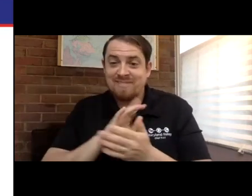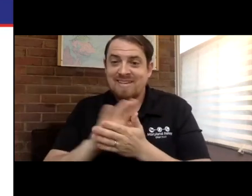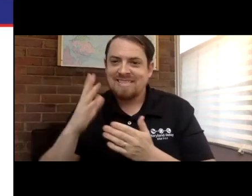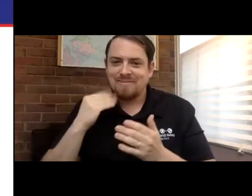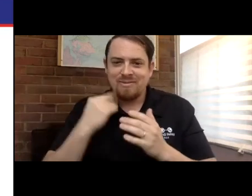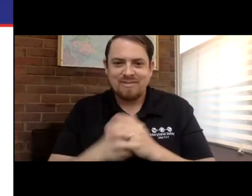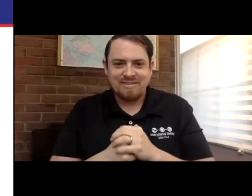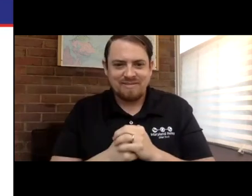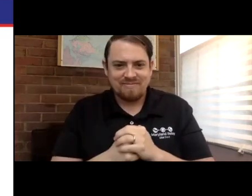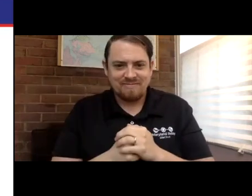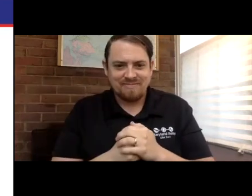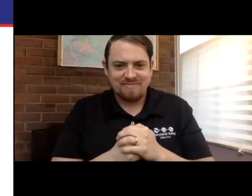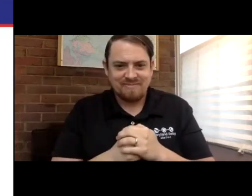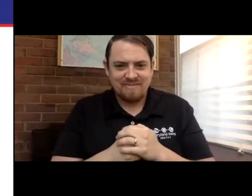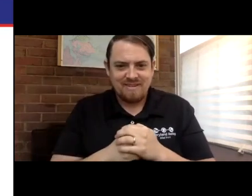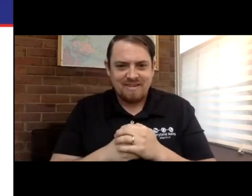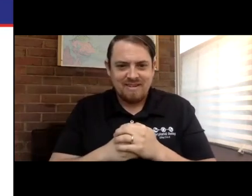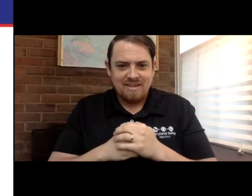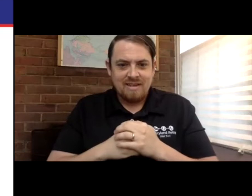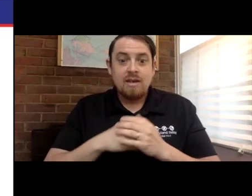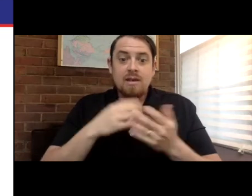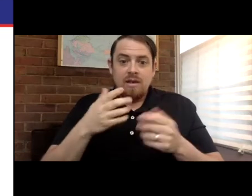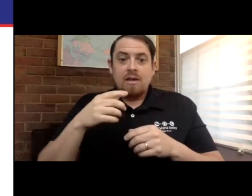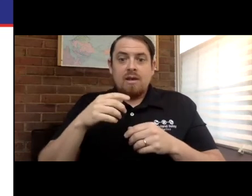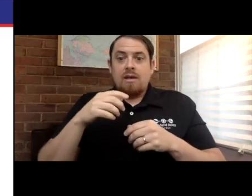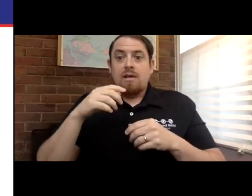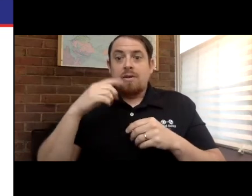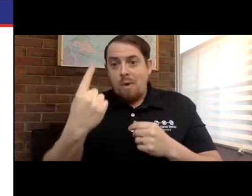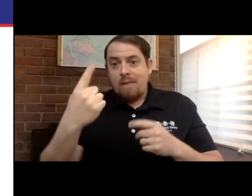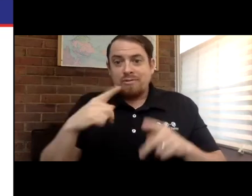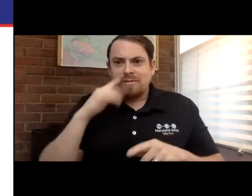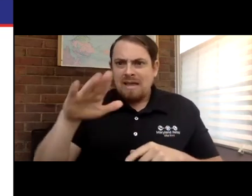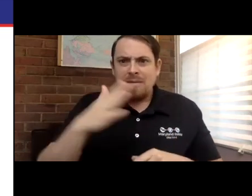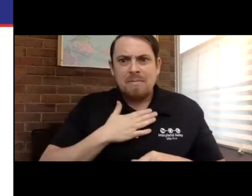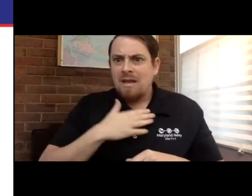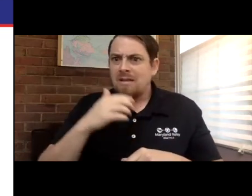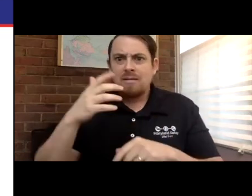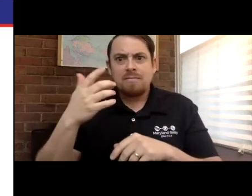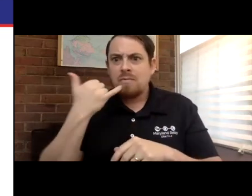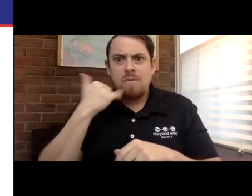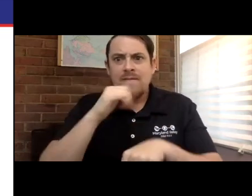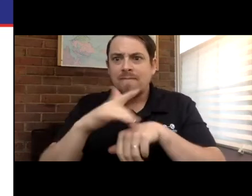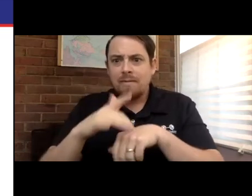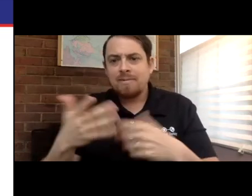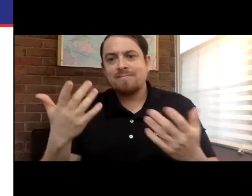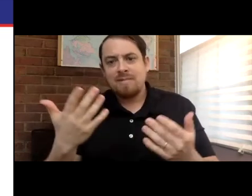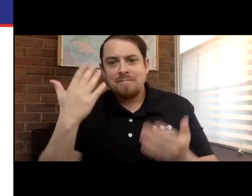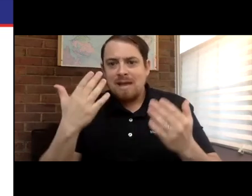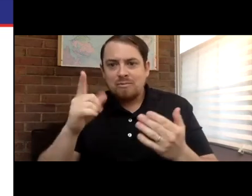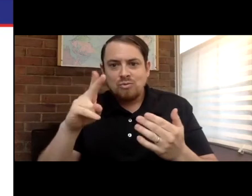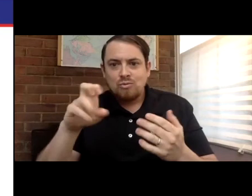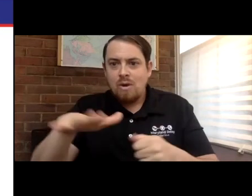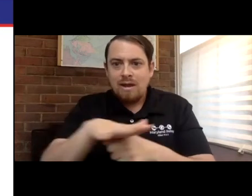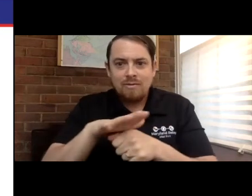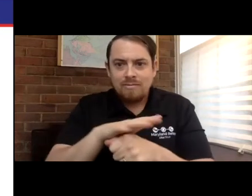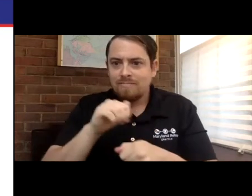technology enabled, it gives you the chance to really experience it. Okay, so one person saying that